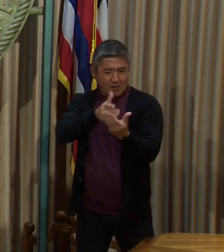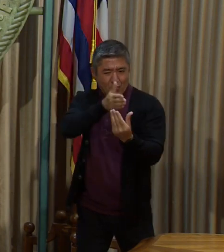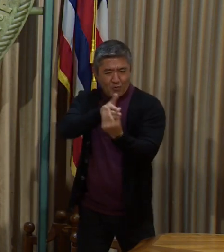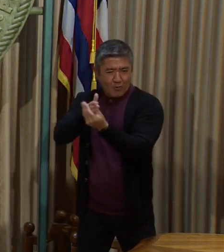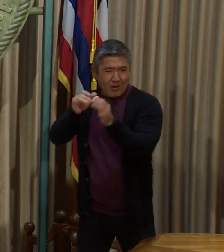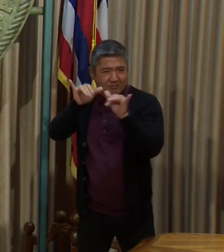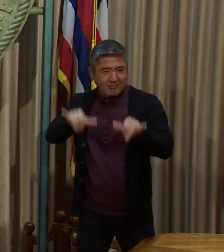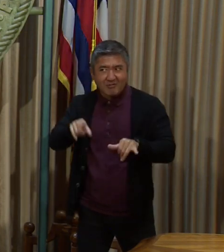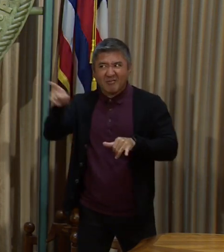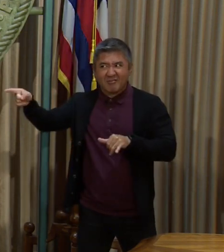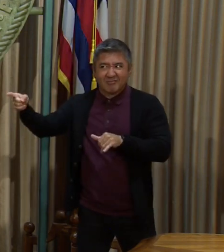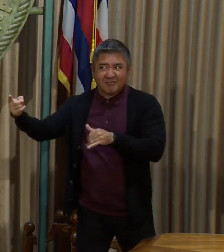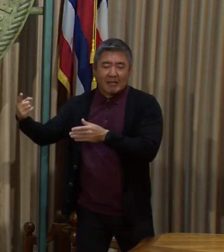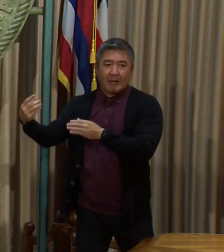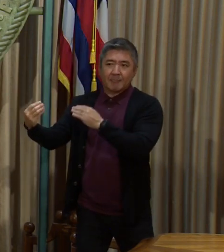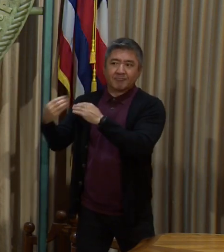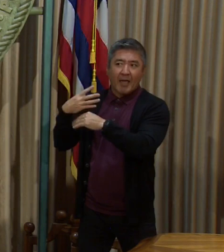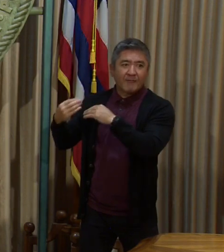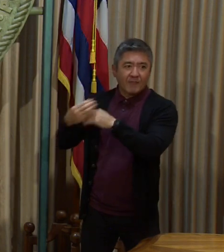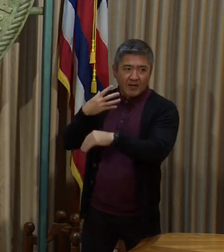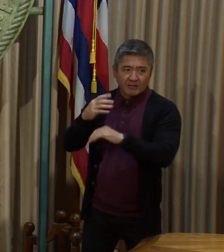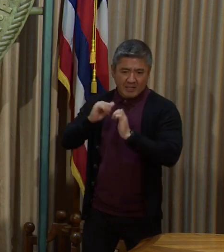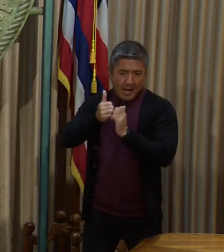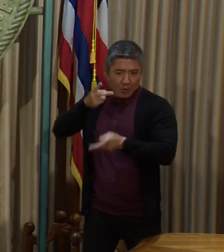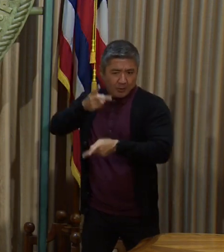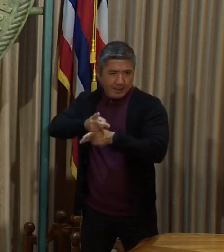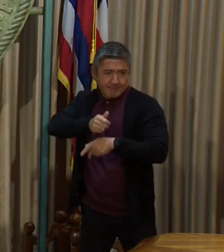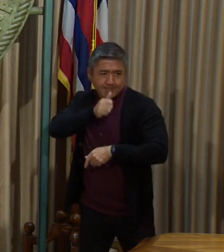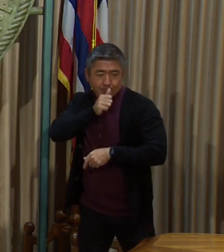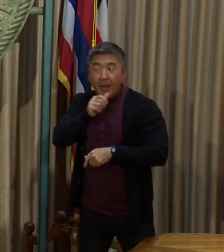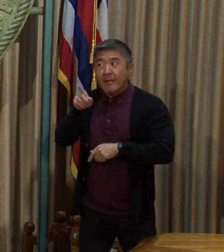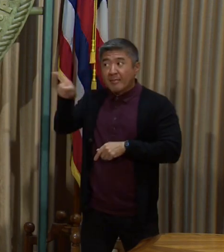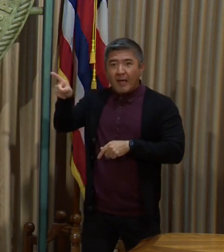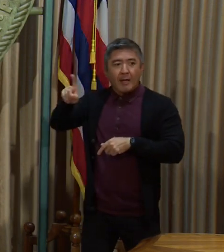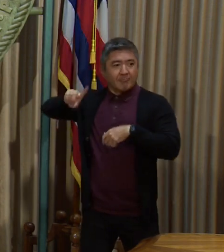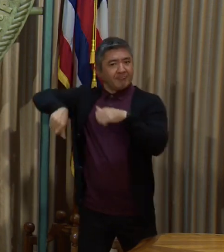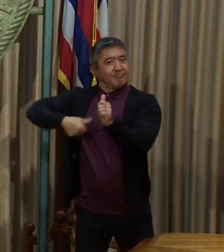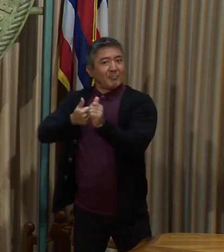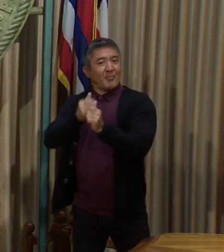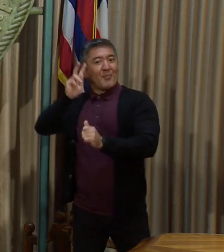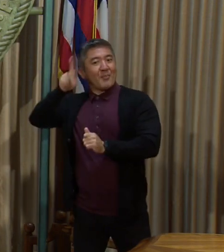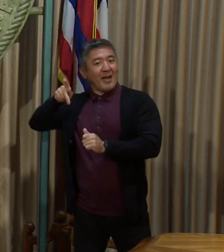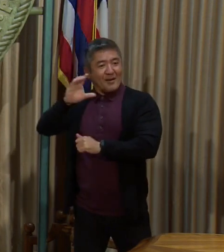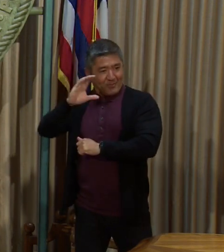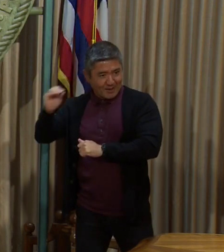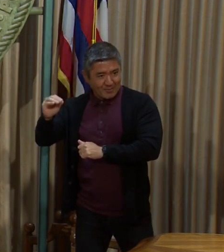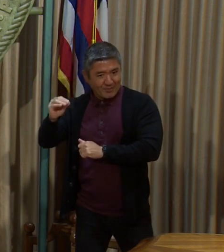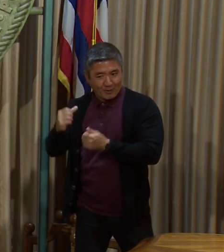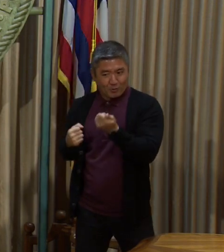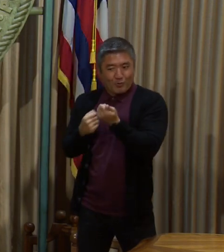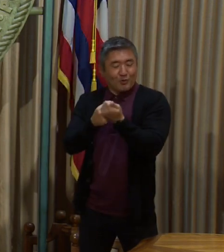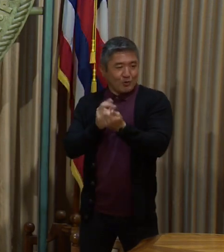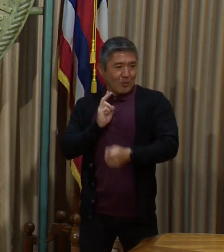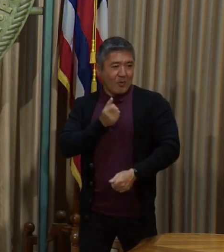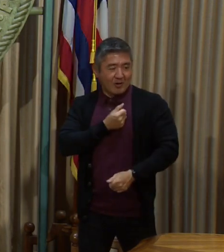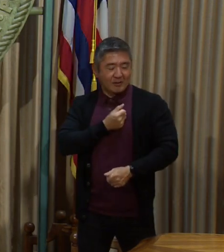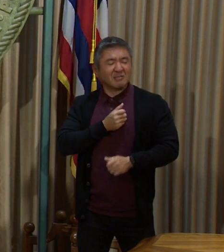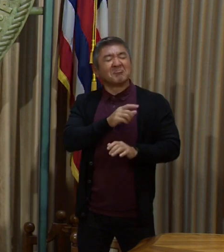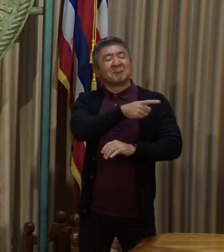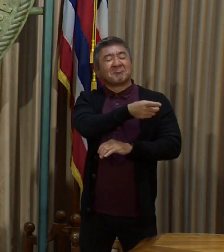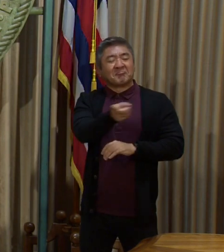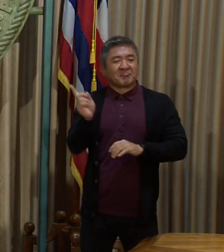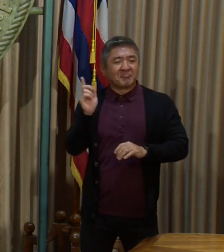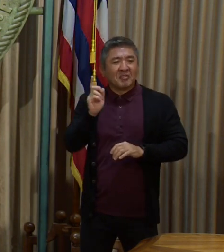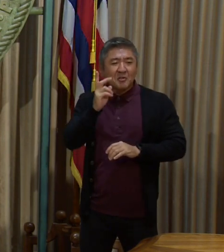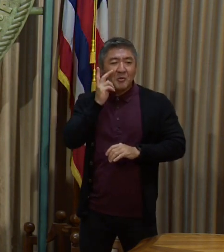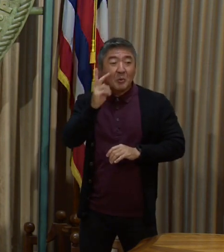of guidance. They can give us also a lot of backup support in case we have to validate anything. I think that what you're going to see, however, is partners